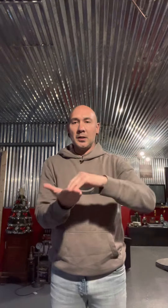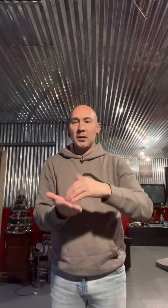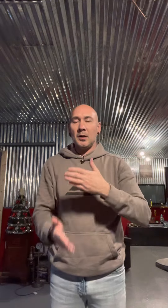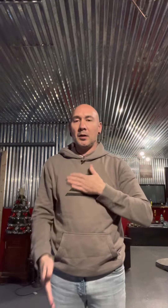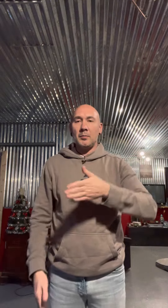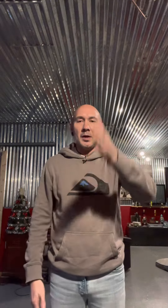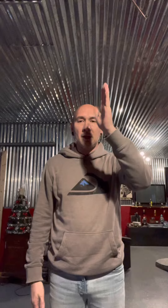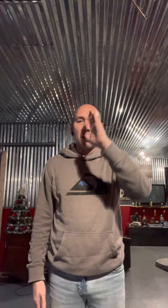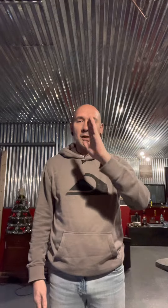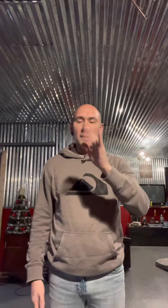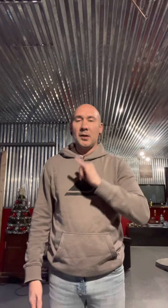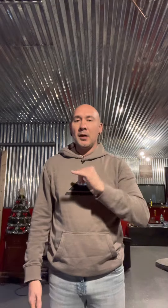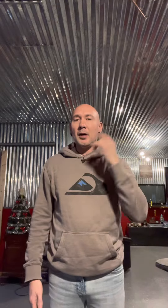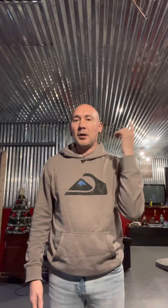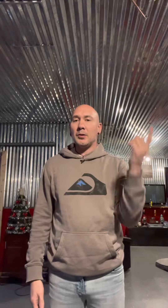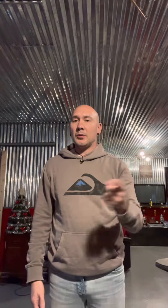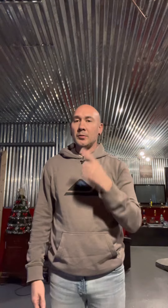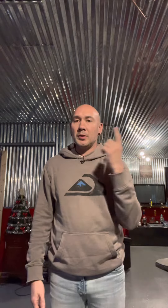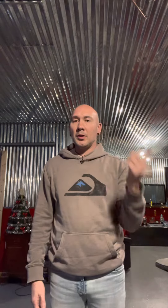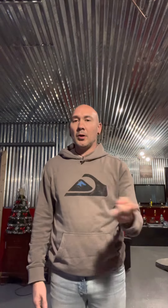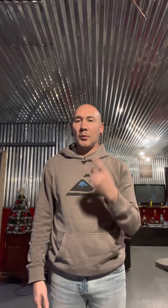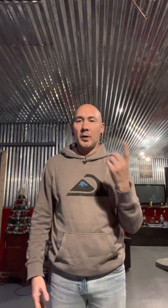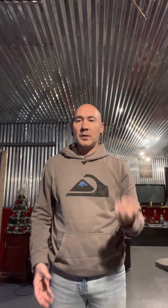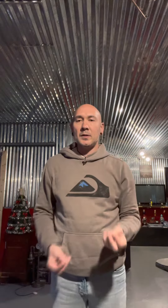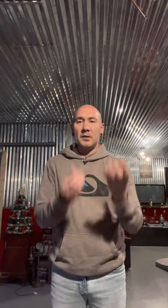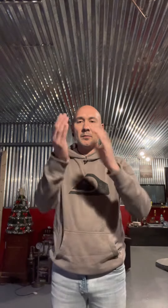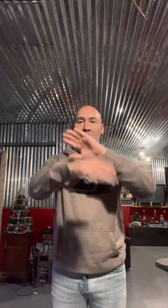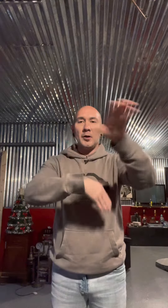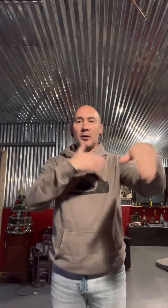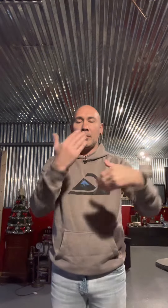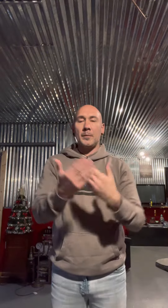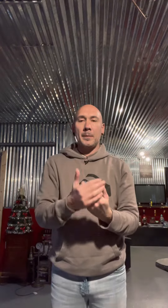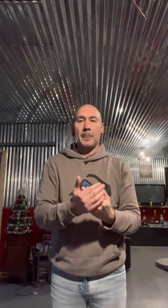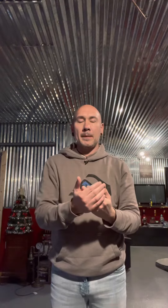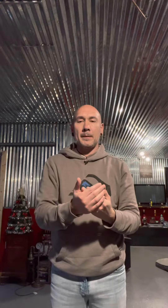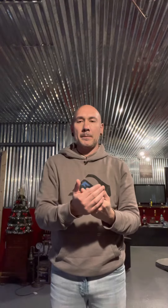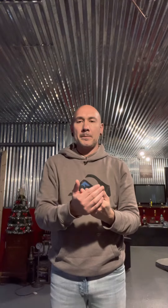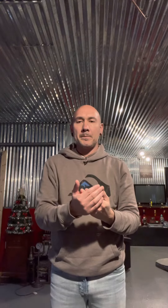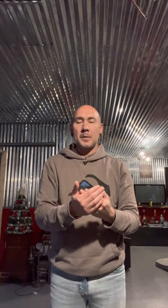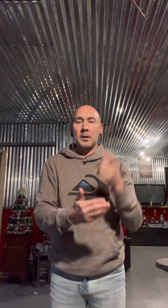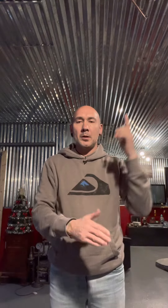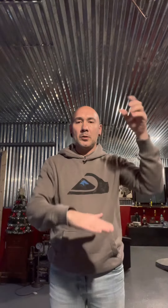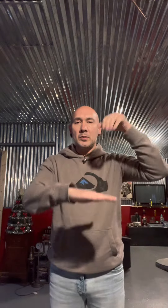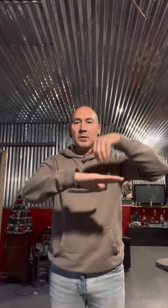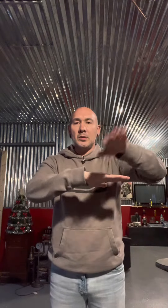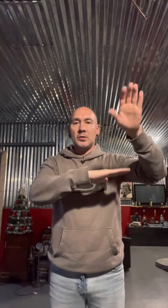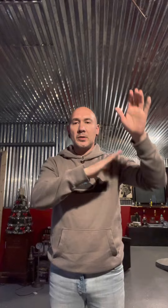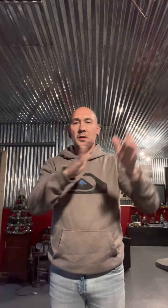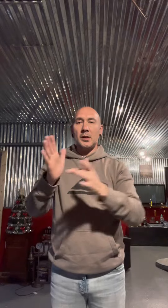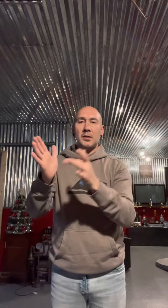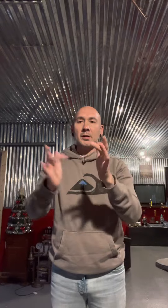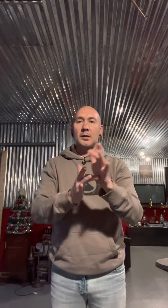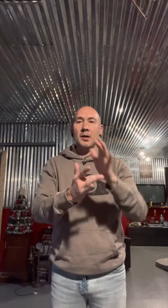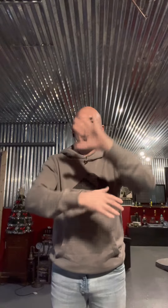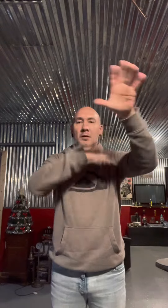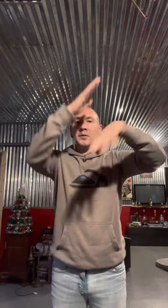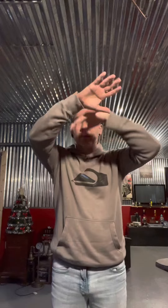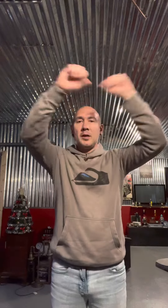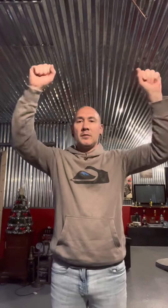My God, I'll only always give my all. You sent your Son from heaven